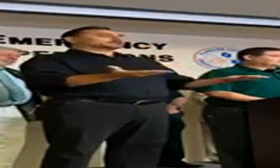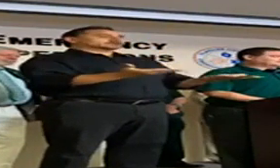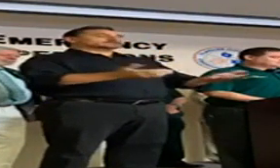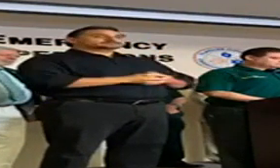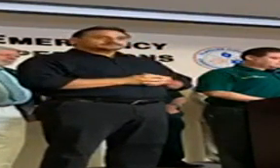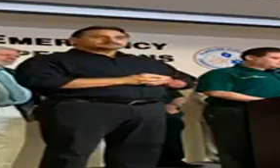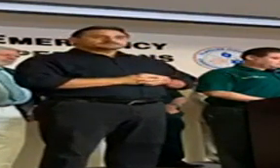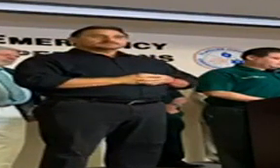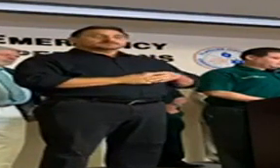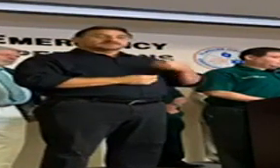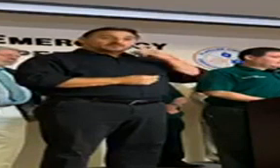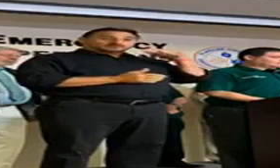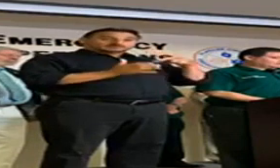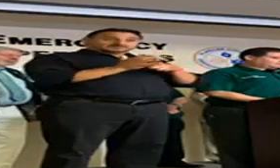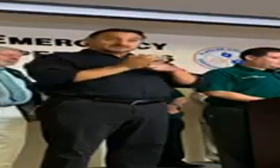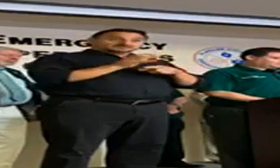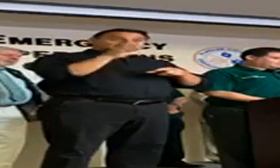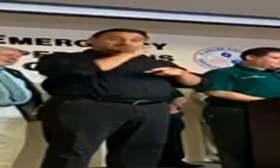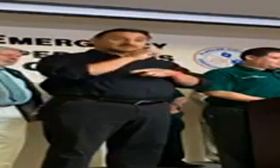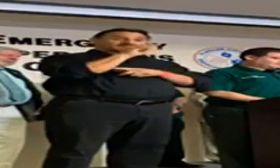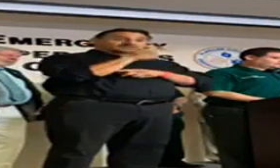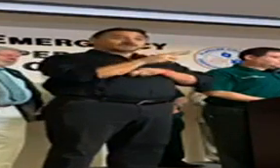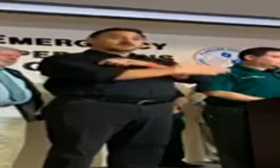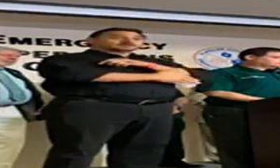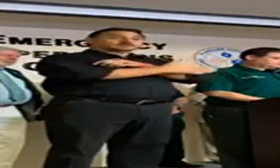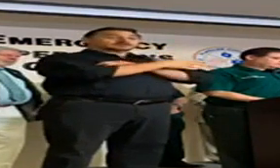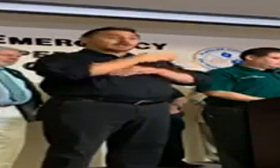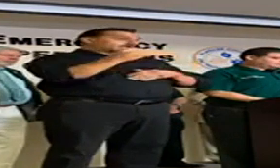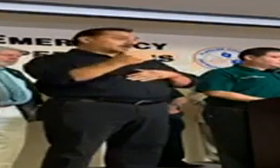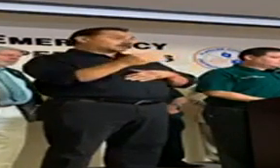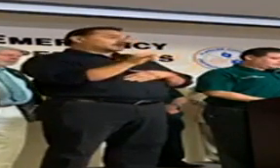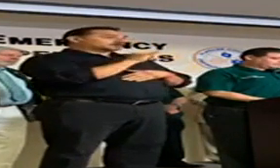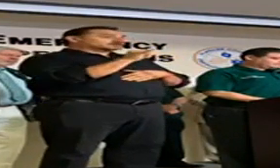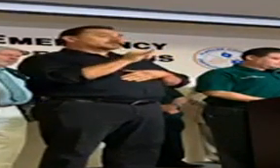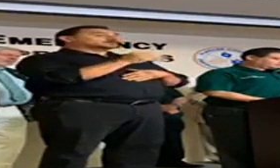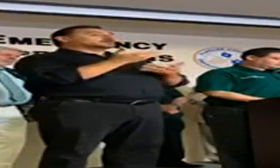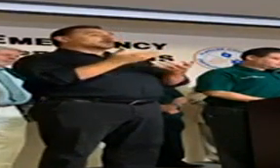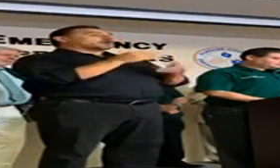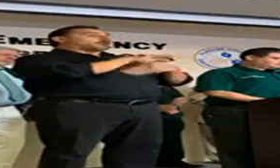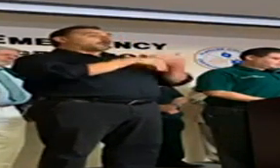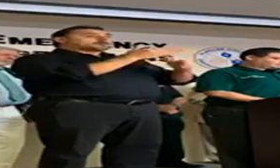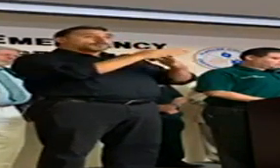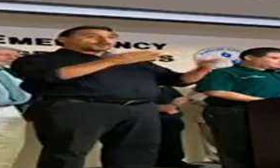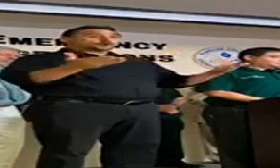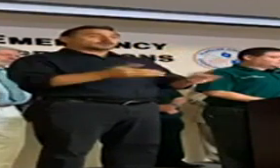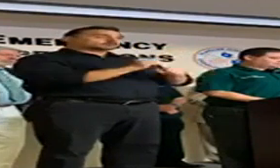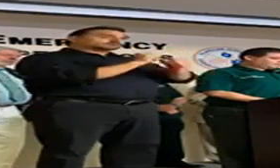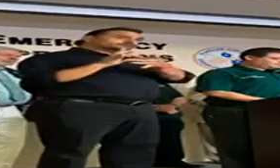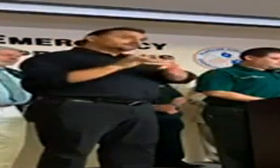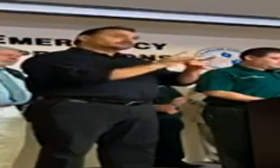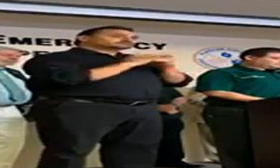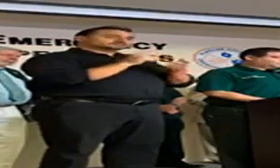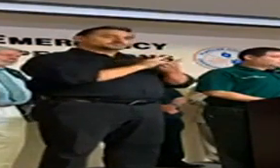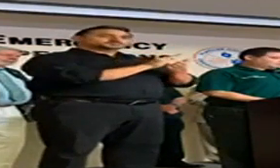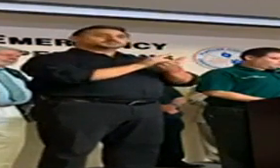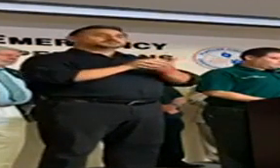In light of this assumption, Flagler County, including our constitutional, municipal, and private sector partners, have been working together for weeks